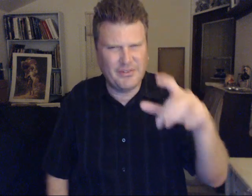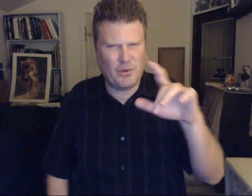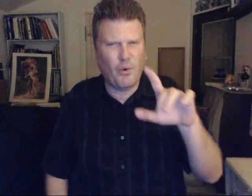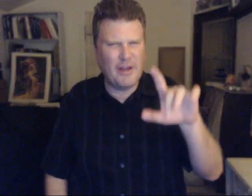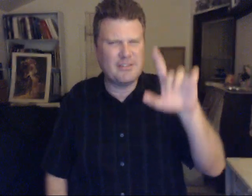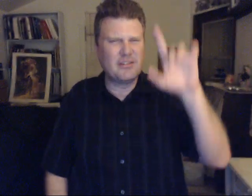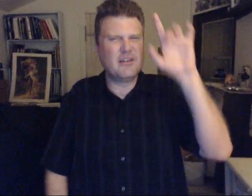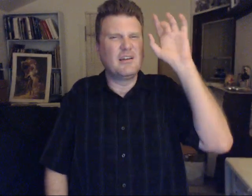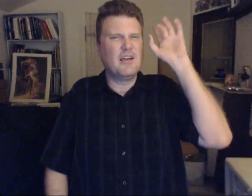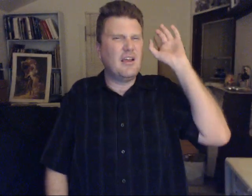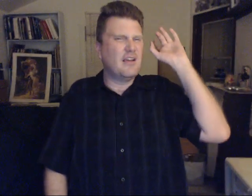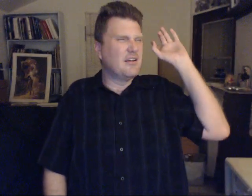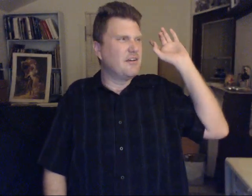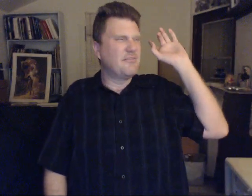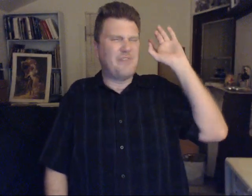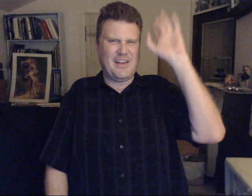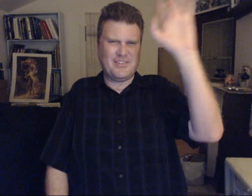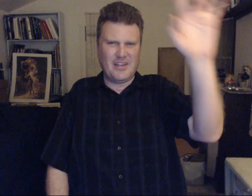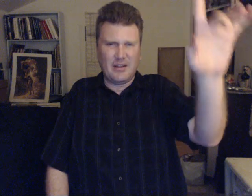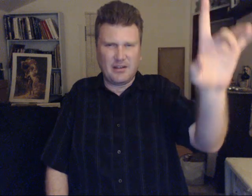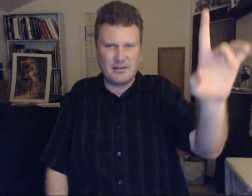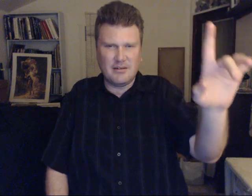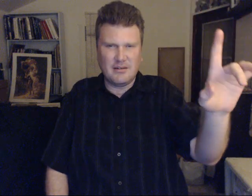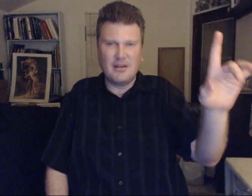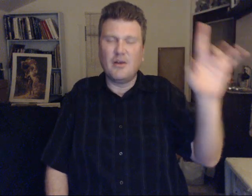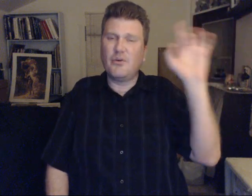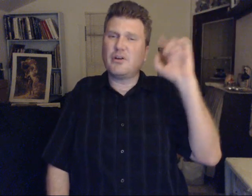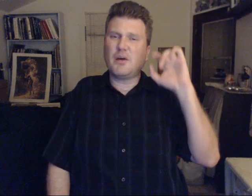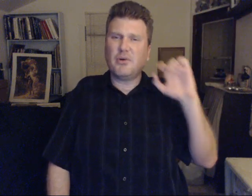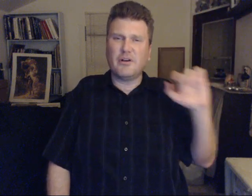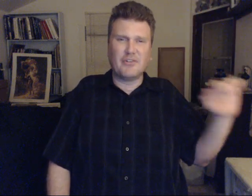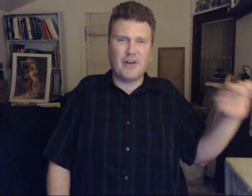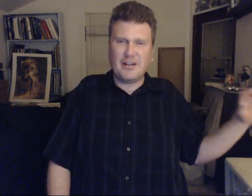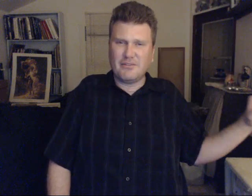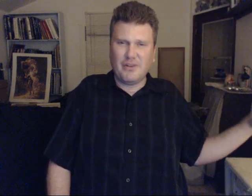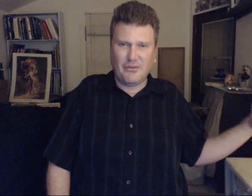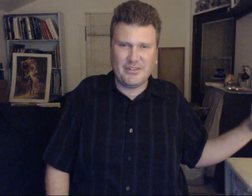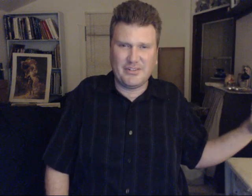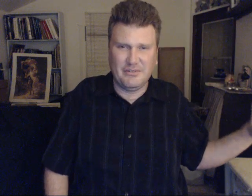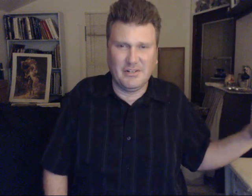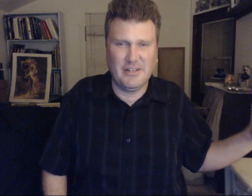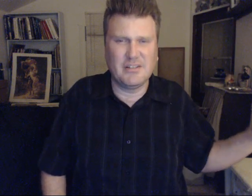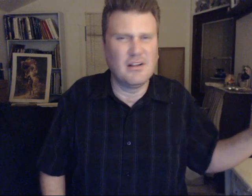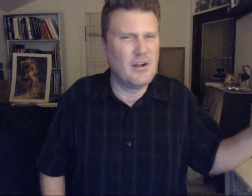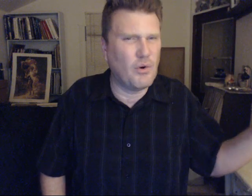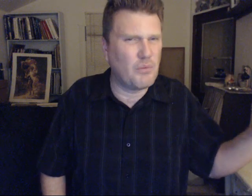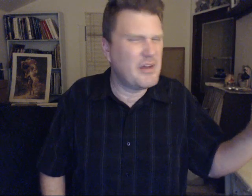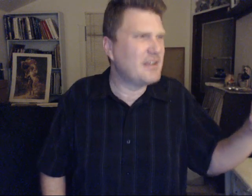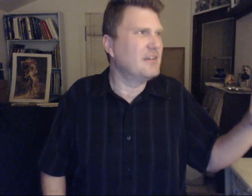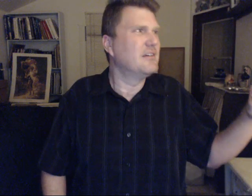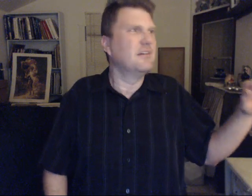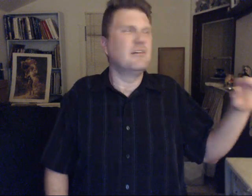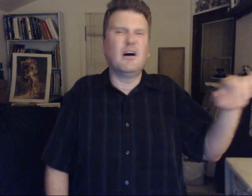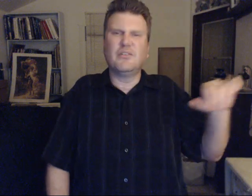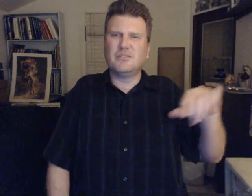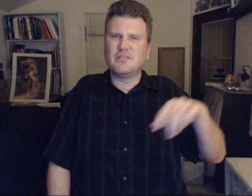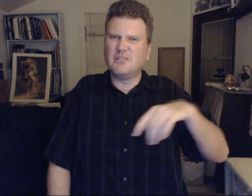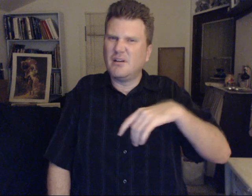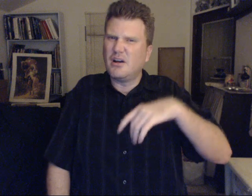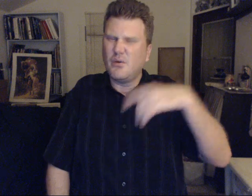Is quite. Fascinating. We are not part of. The Lactic Federation of Light. Or many. Other. We